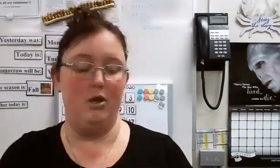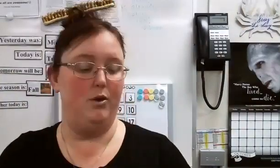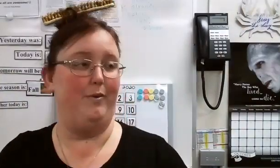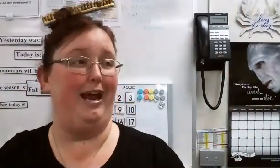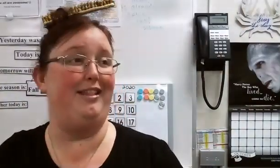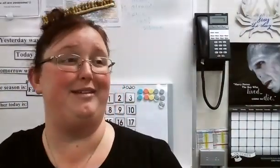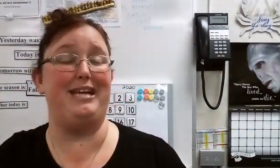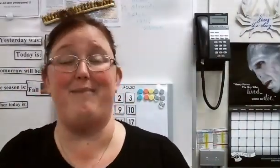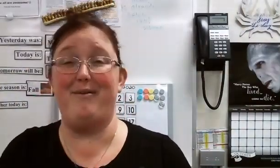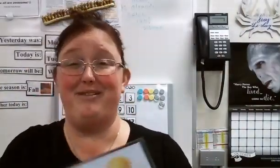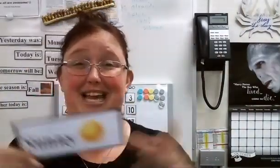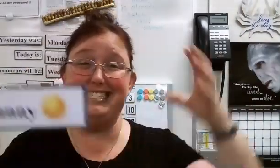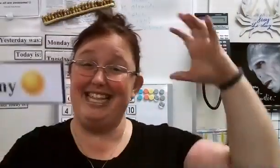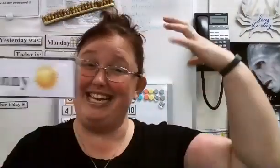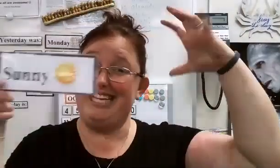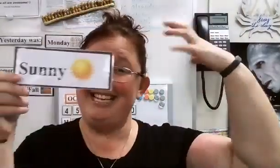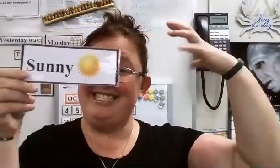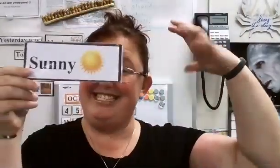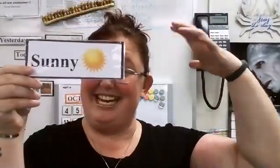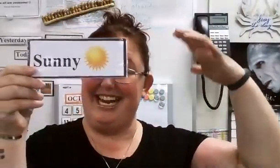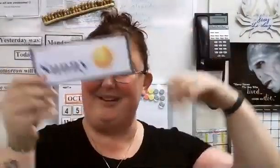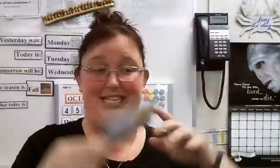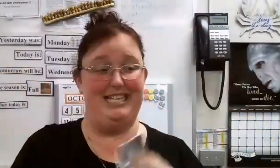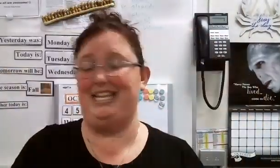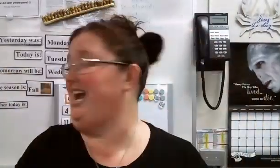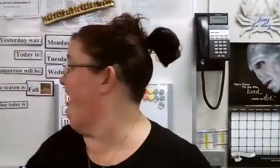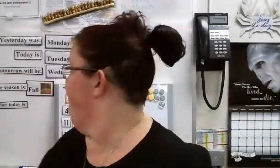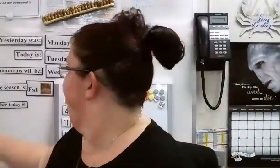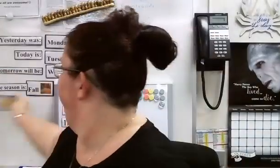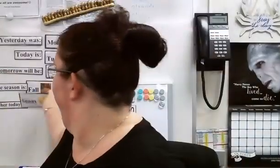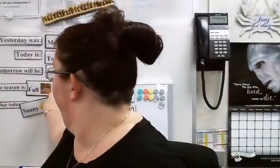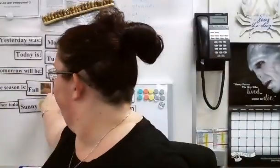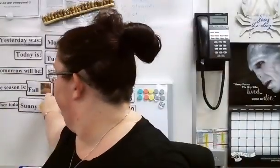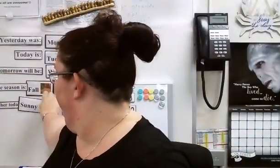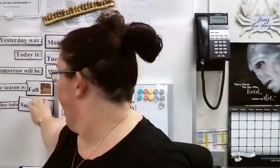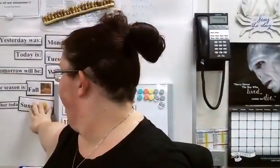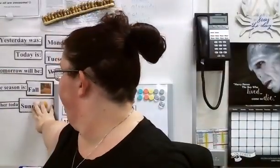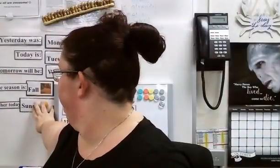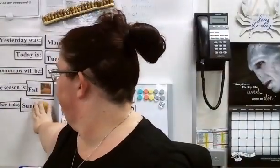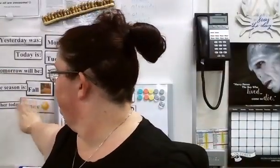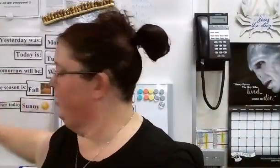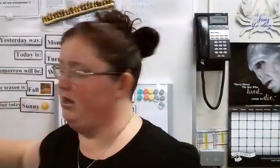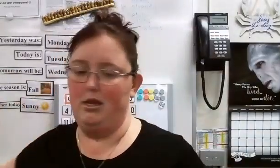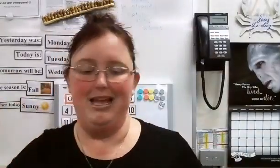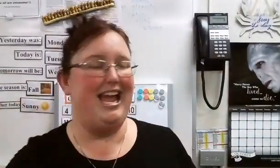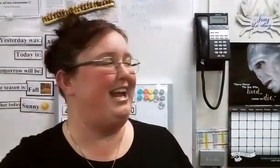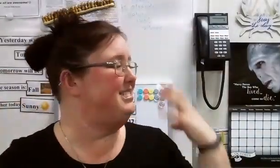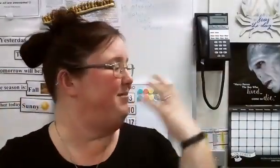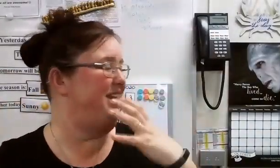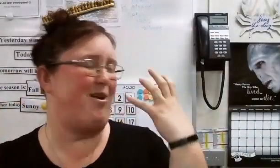When I look outside my windows, I see that it's sunny outside today. It's sunny. It's going to be kind